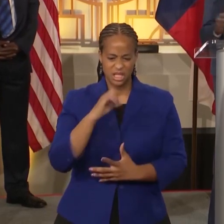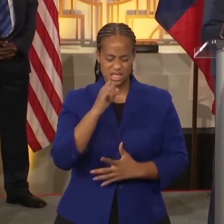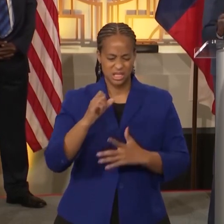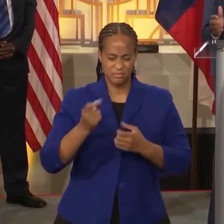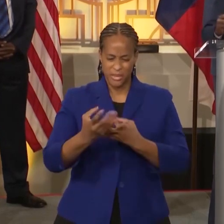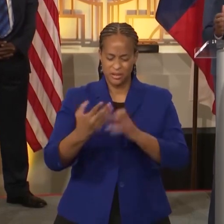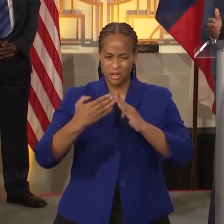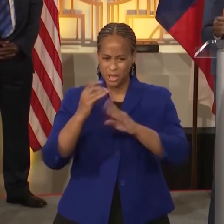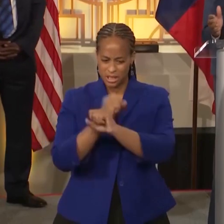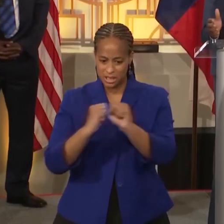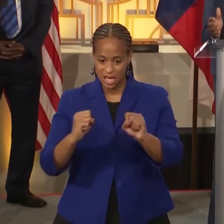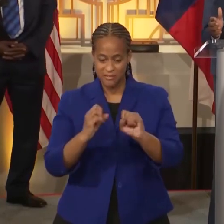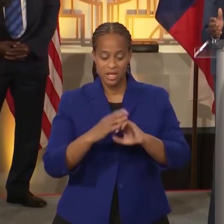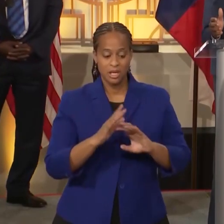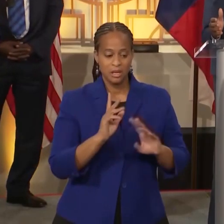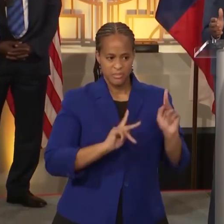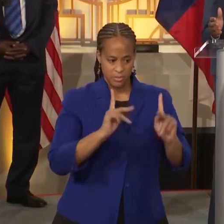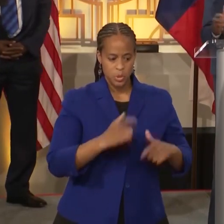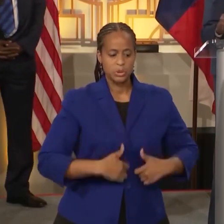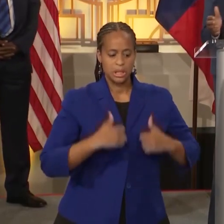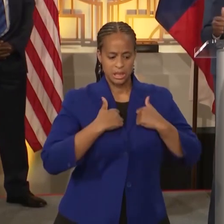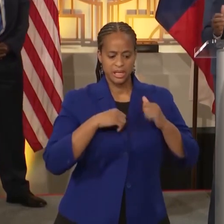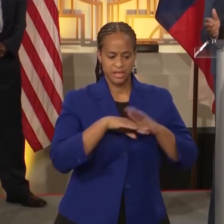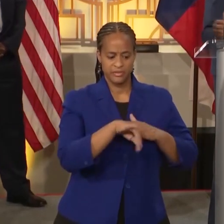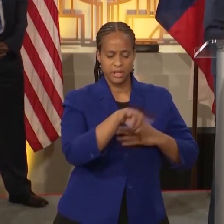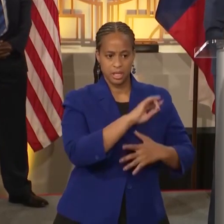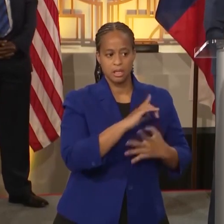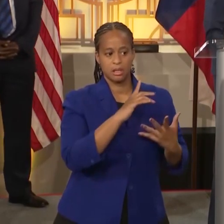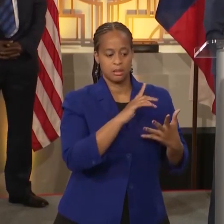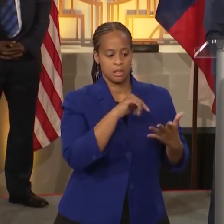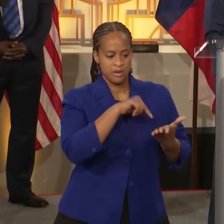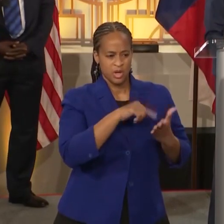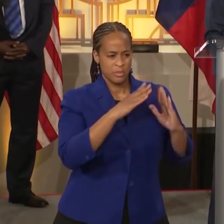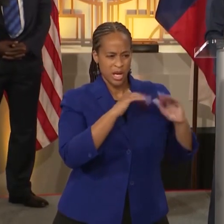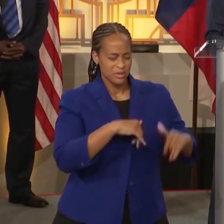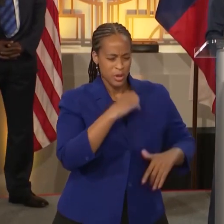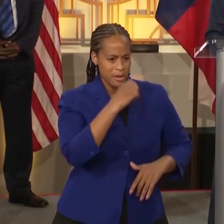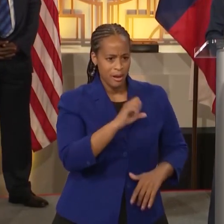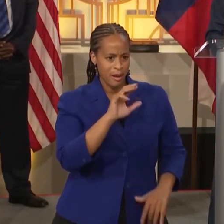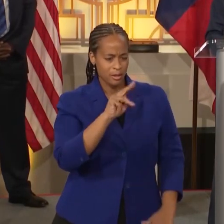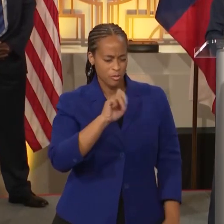People who live in affordable housing are not by definition criminals.